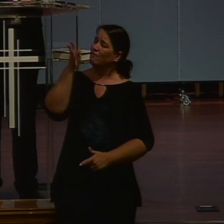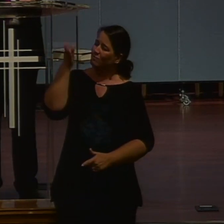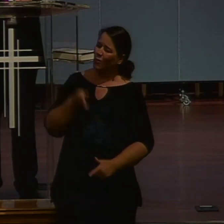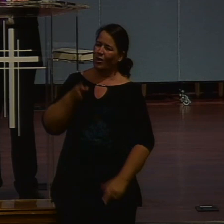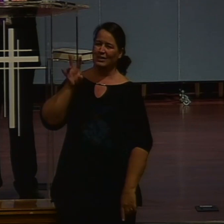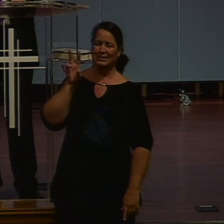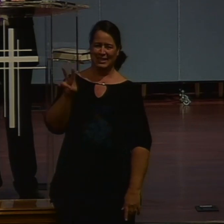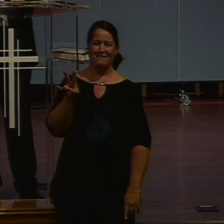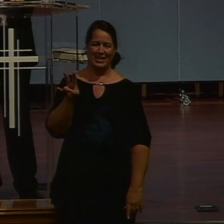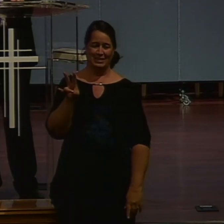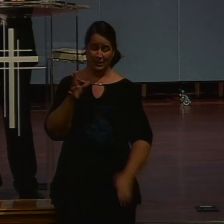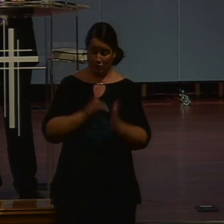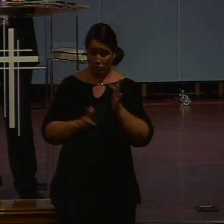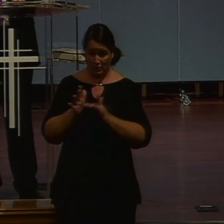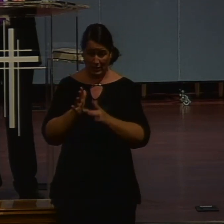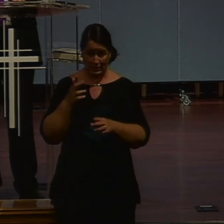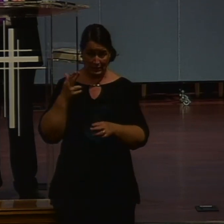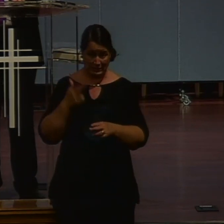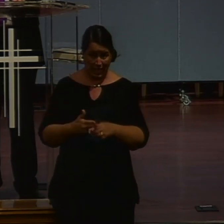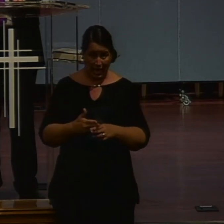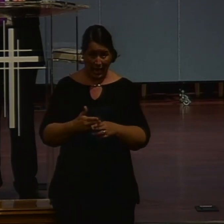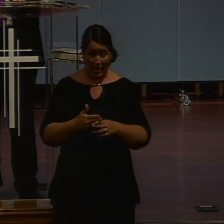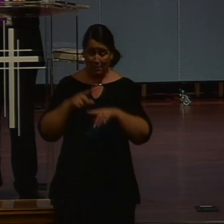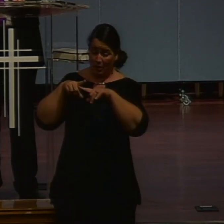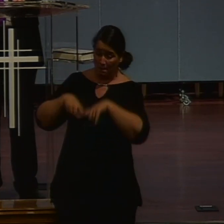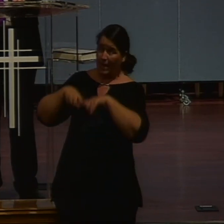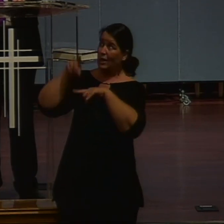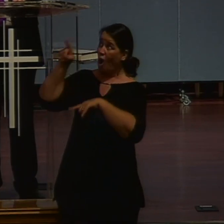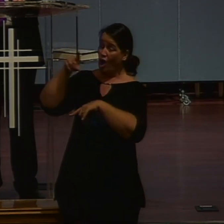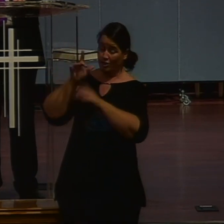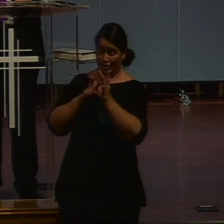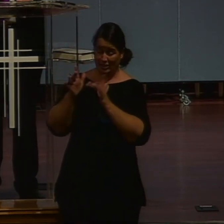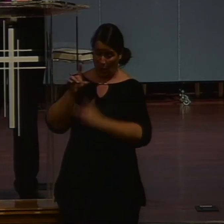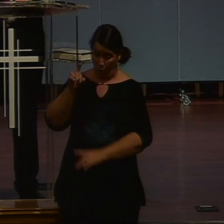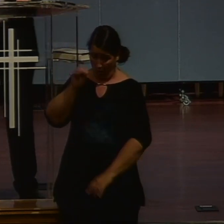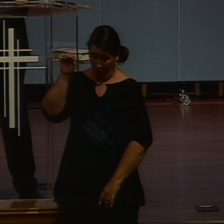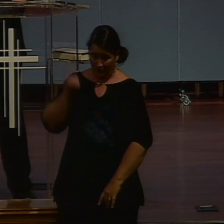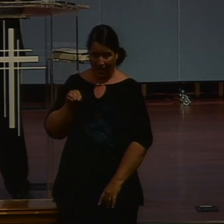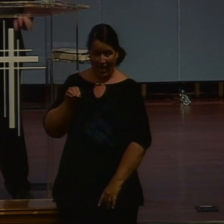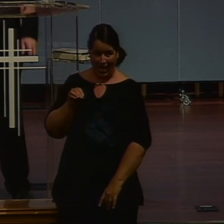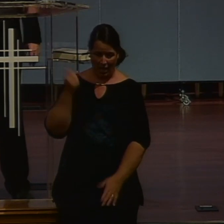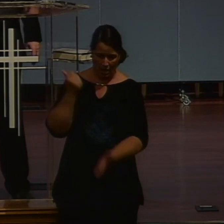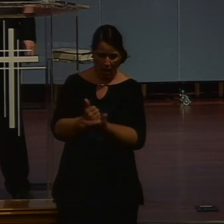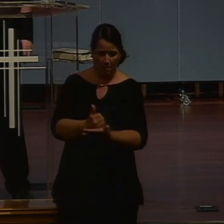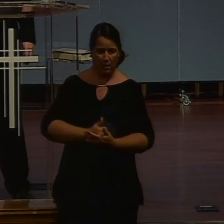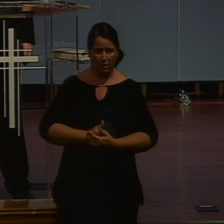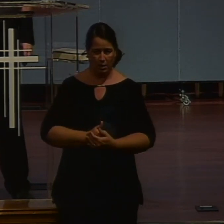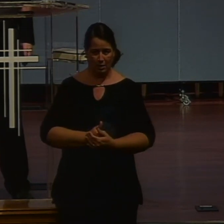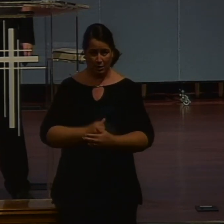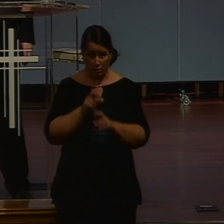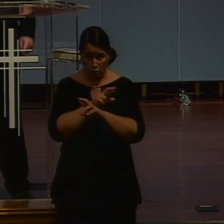Seven. In Jesus name. And prayerful dependence on Jesus. I pray. Amen. So here's the question. Will you click that